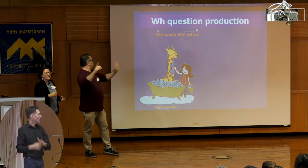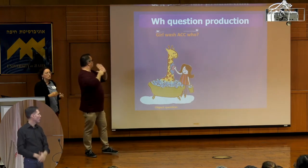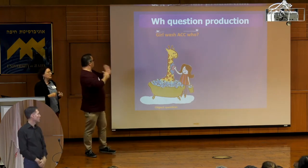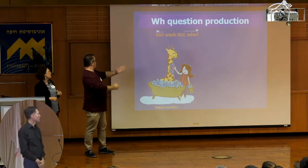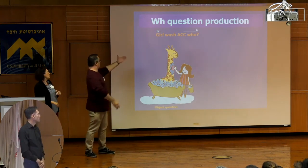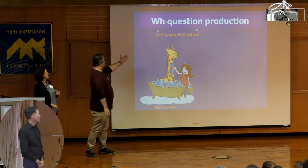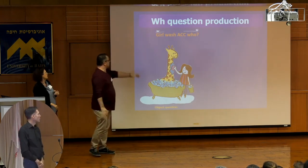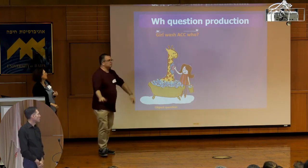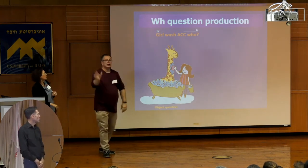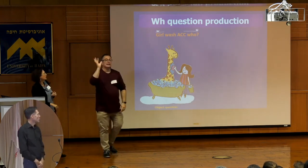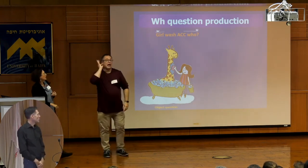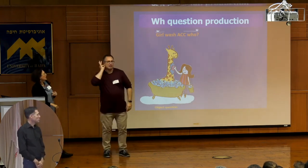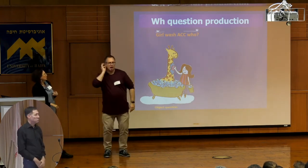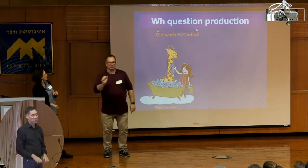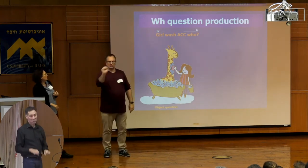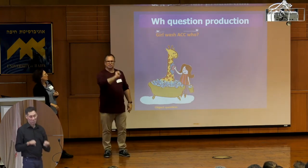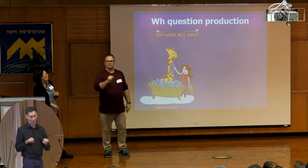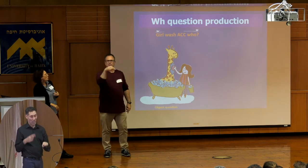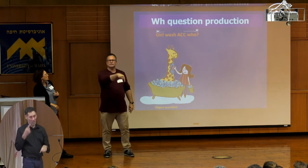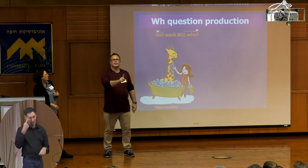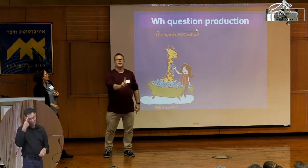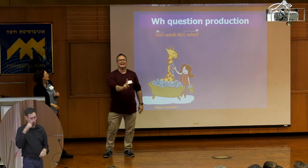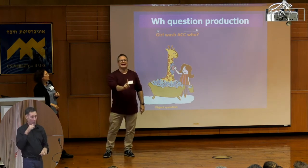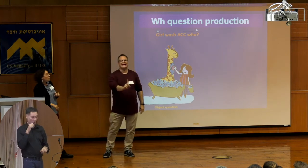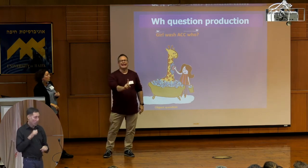we can do it both for girl, wash, accusative who.